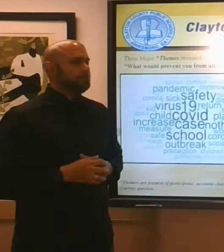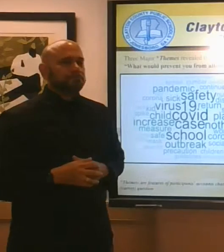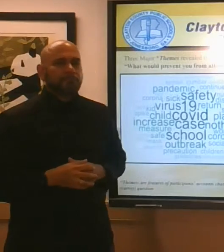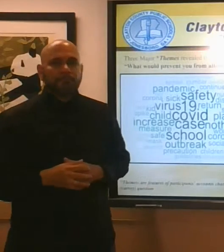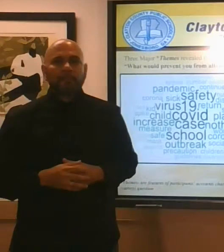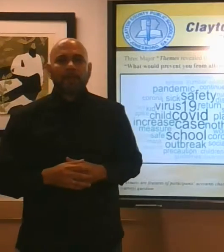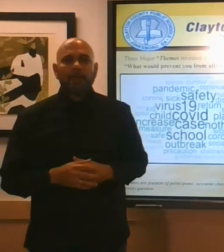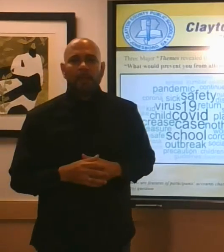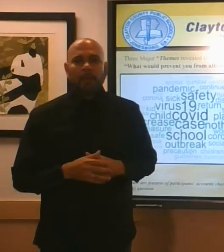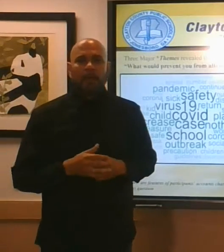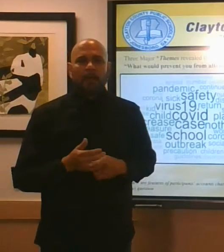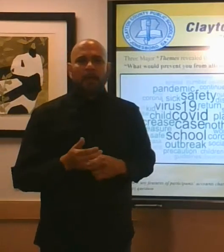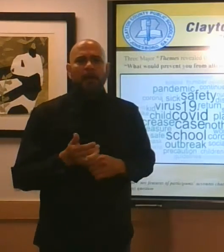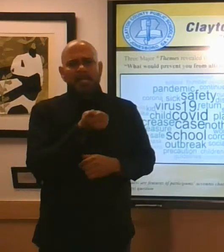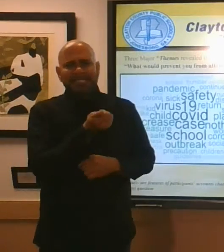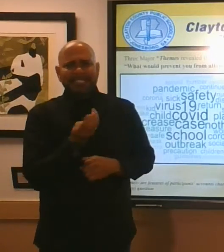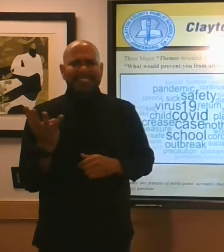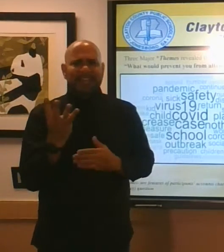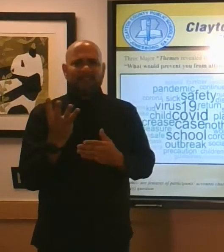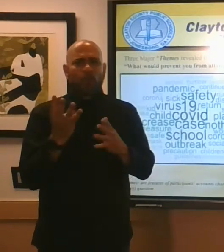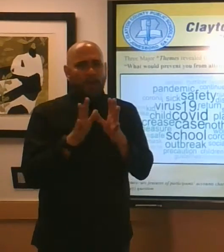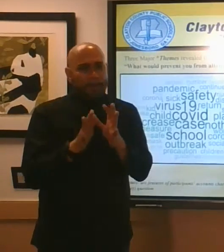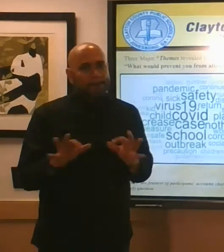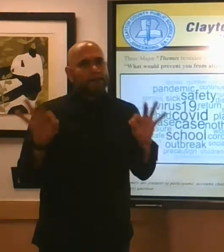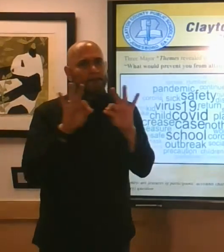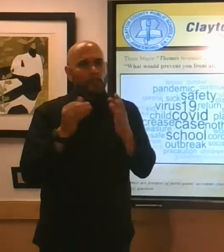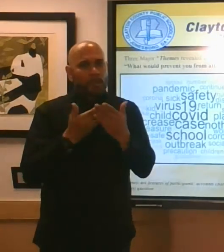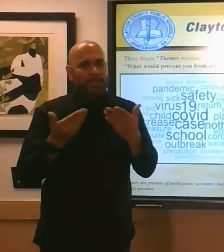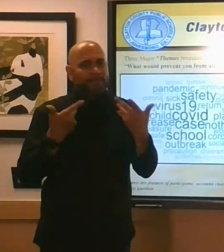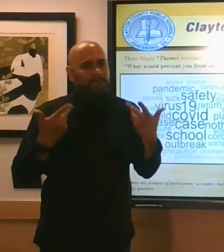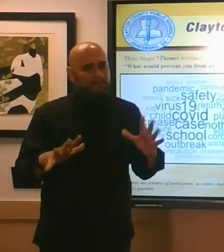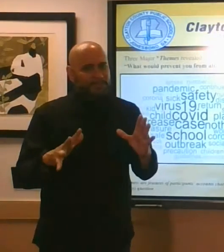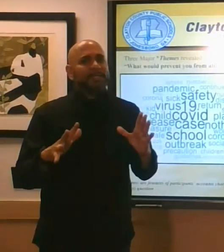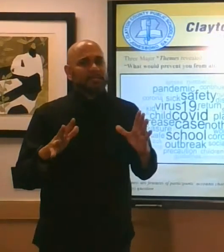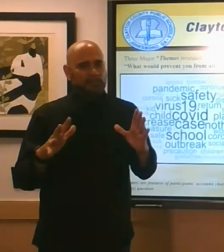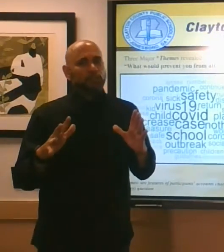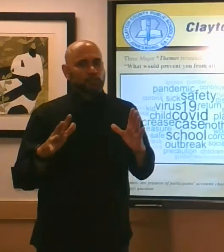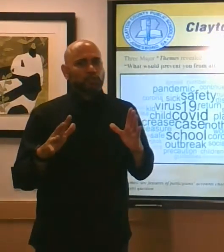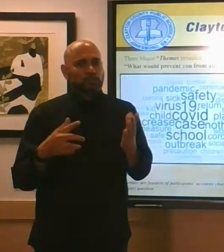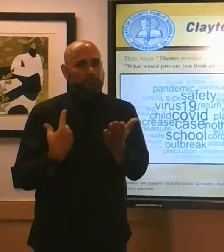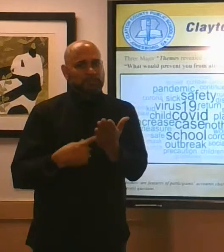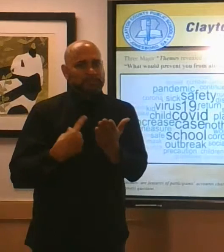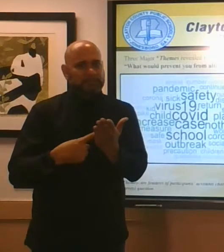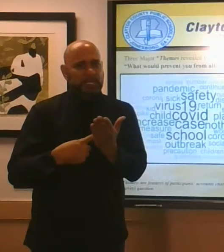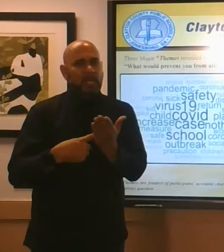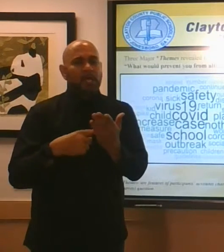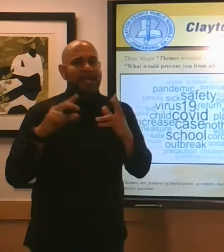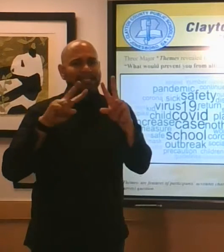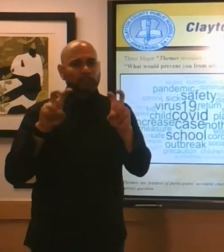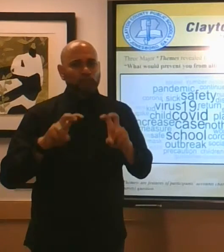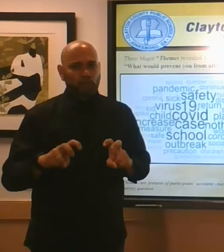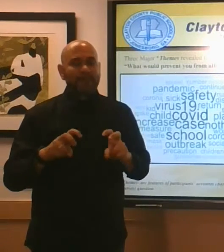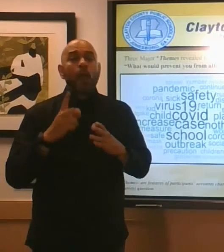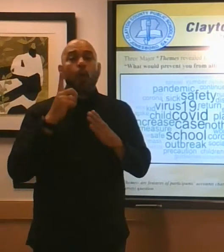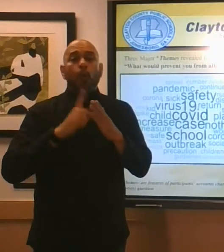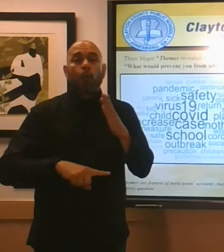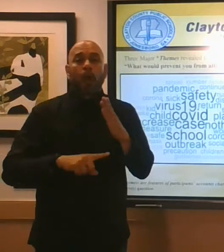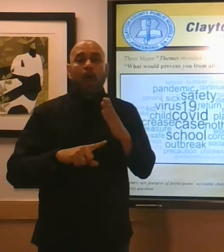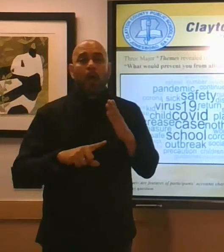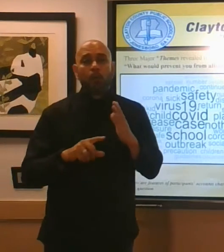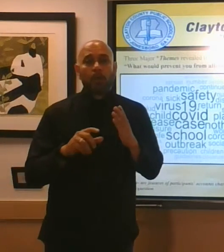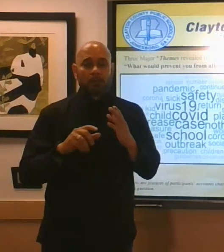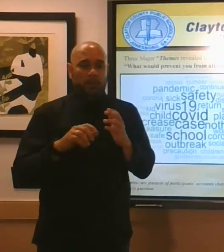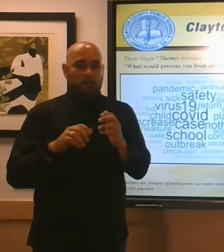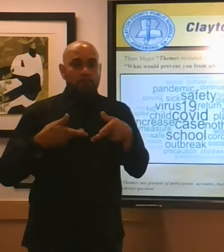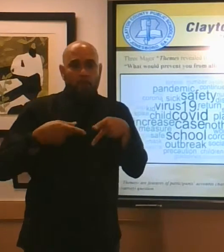there were some major things that surfaced on one of the questions in the parent survey what would prevent our parents from allowing their child